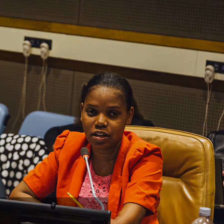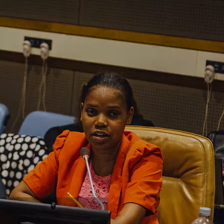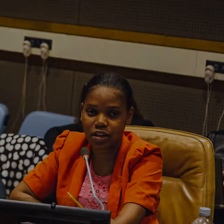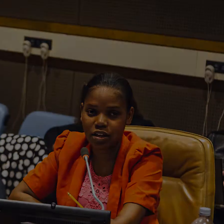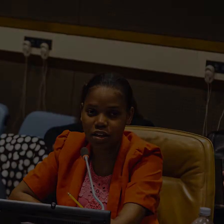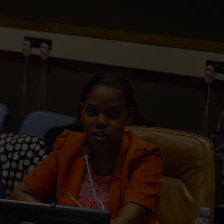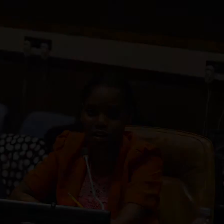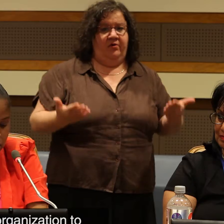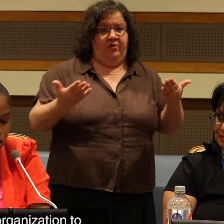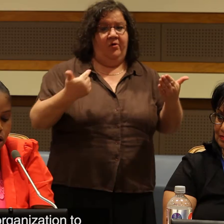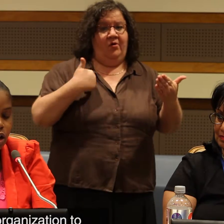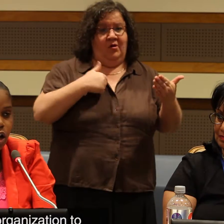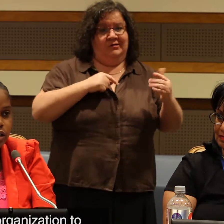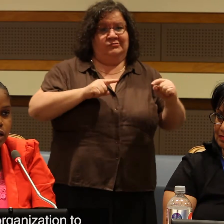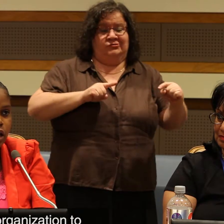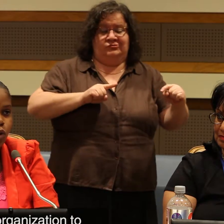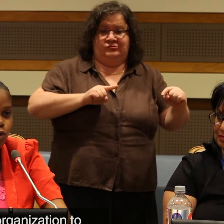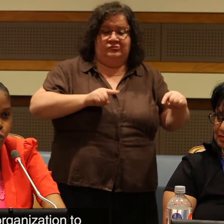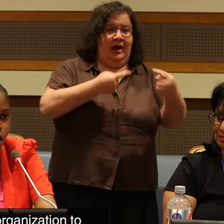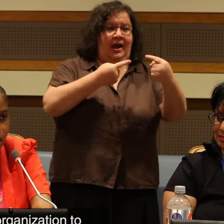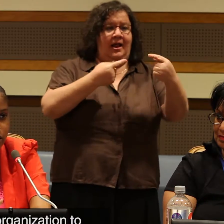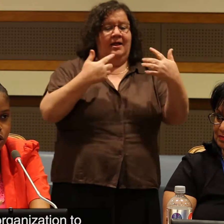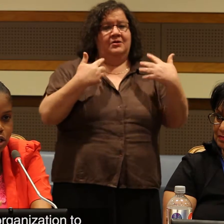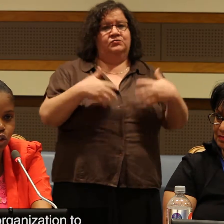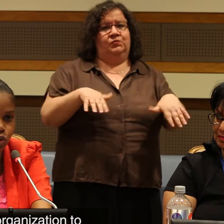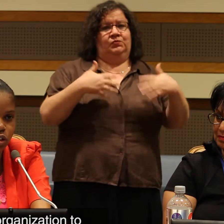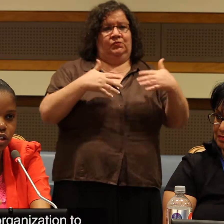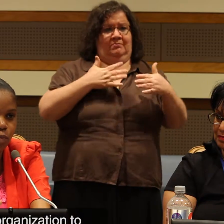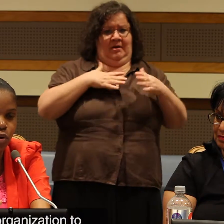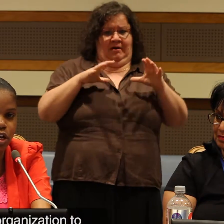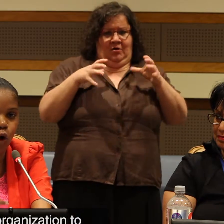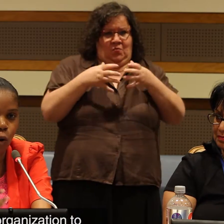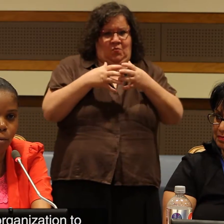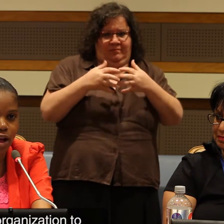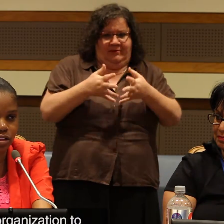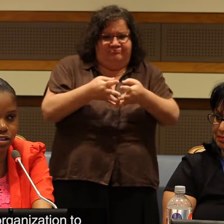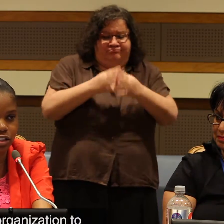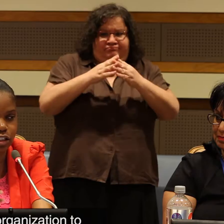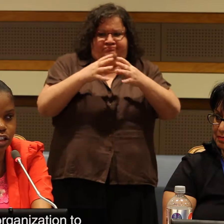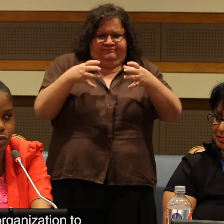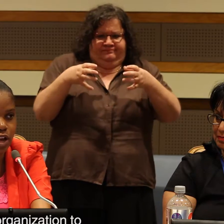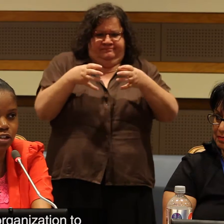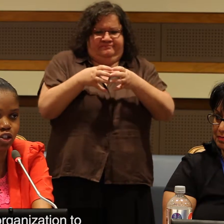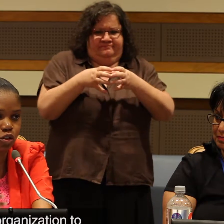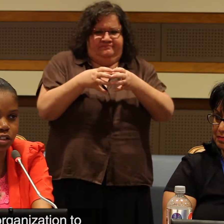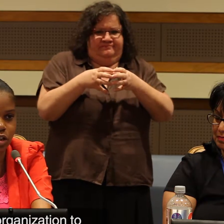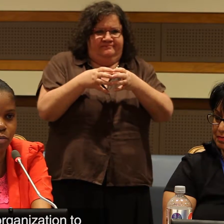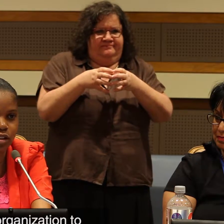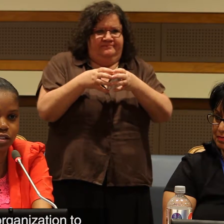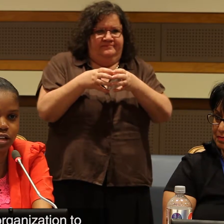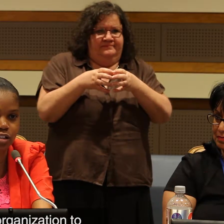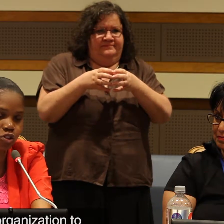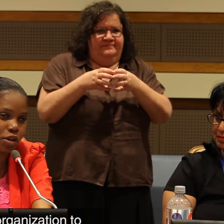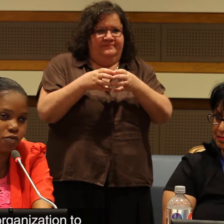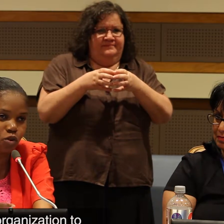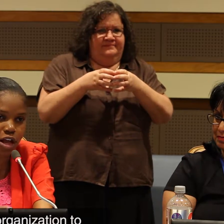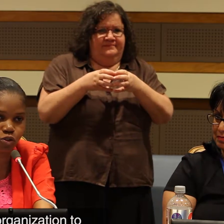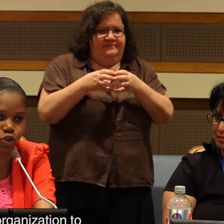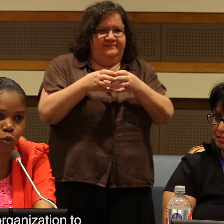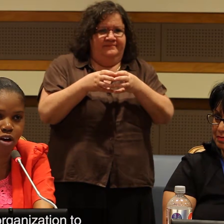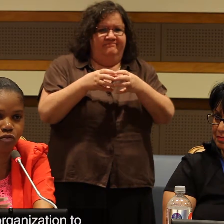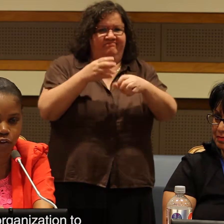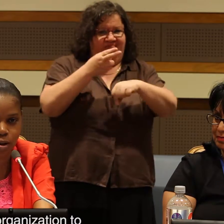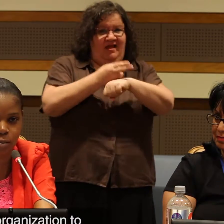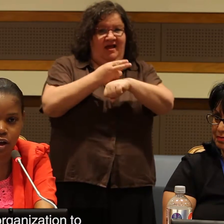Haïti. Non, Yuf Mourache, non souci pou li combattre discrimination, stigmatization, et